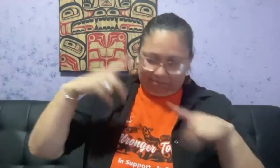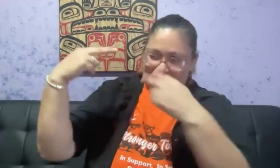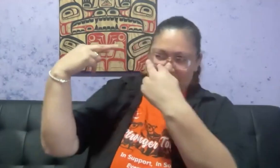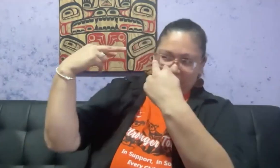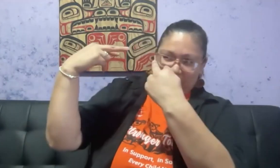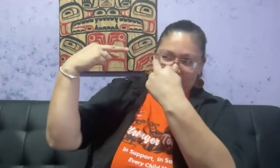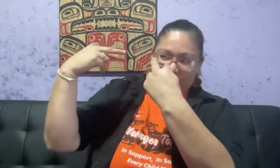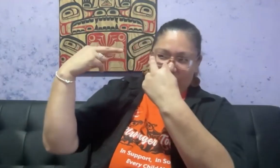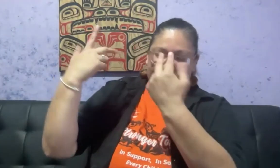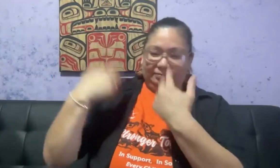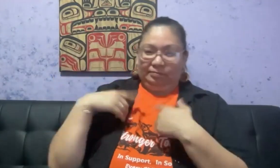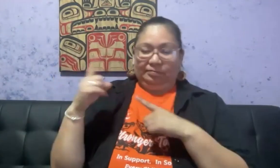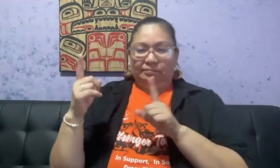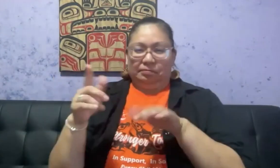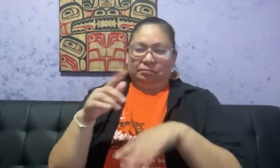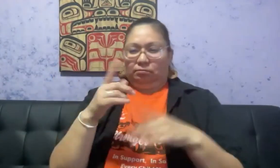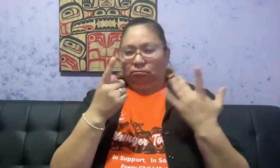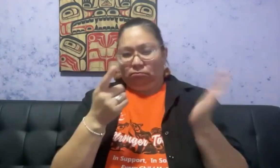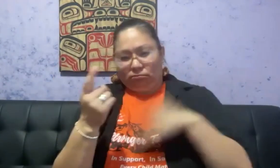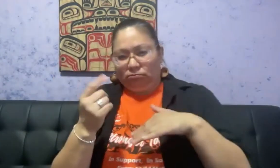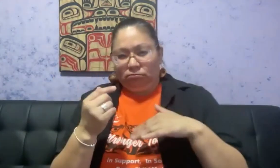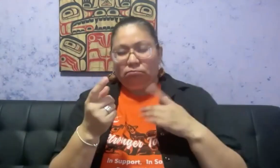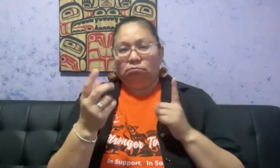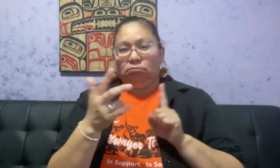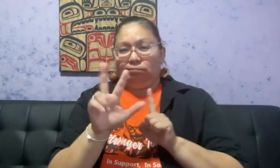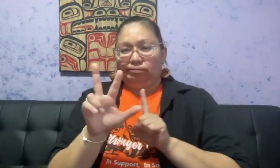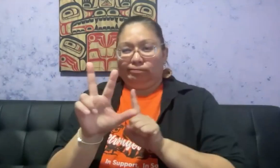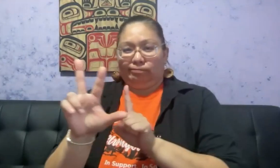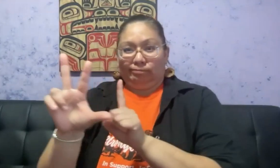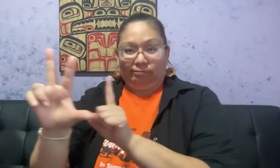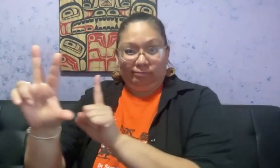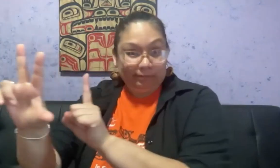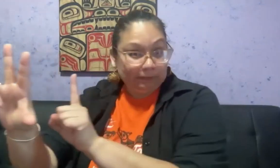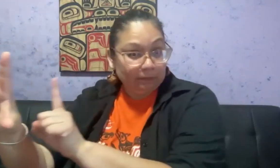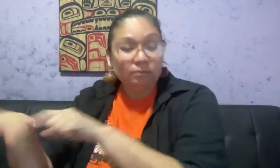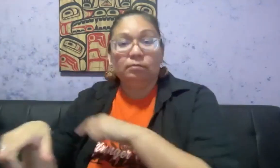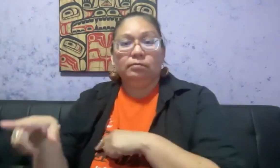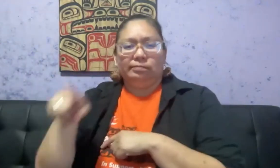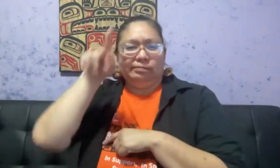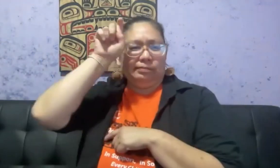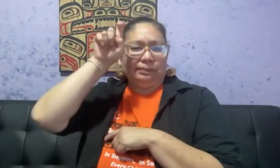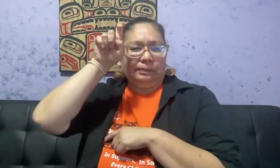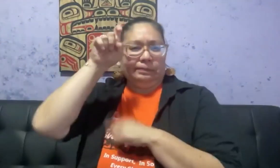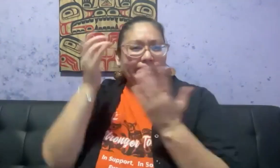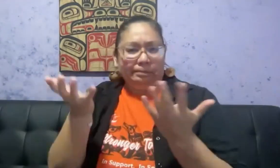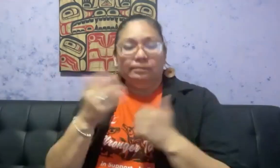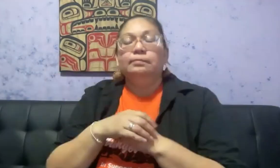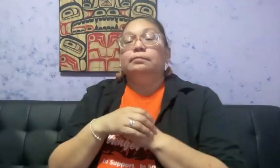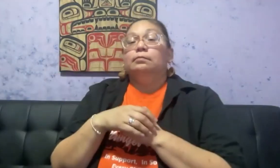And looking down at her, one of the nuns said, Come with us. So Phyllis followed behind, wondering what was happening.